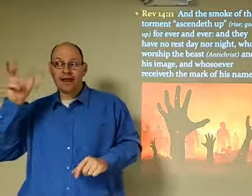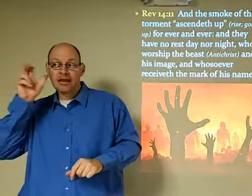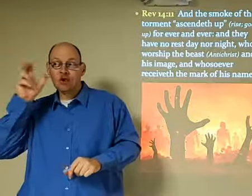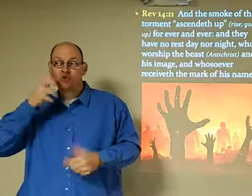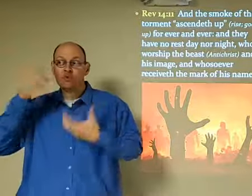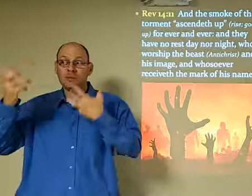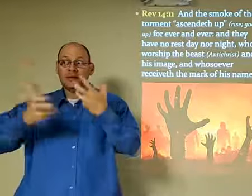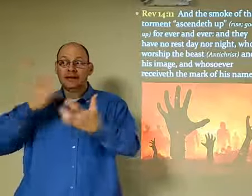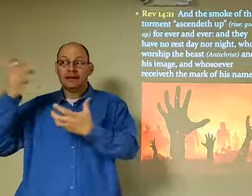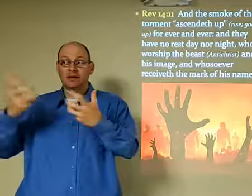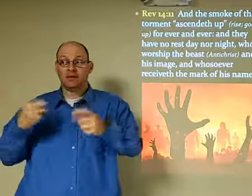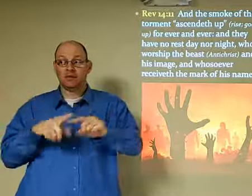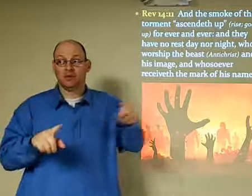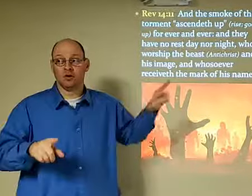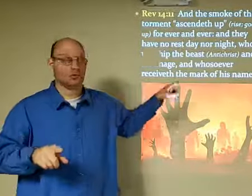Someone asked a question. I did not see it.